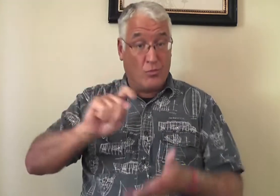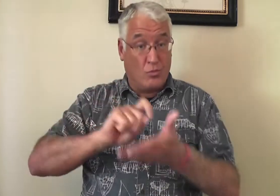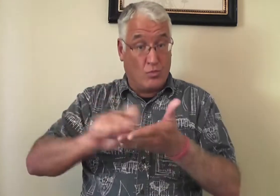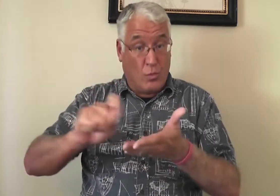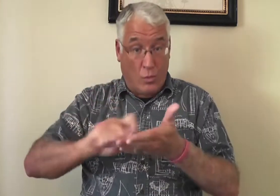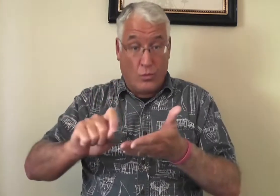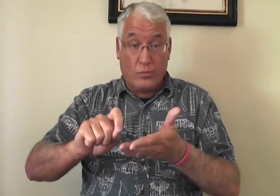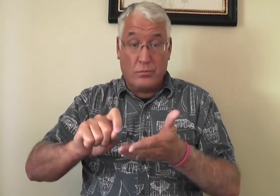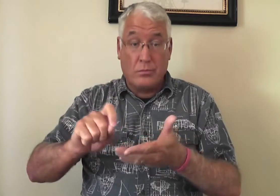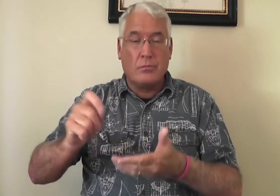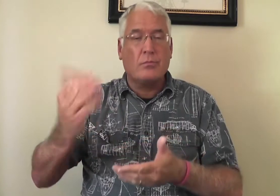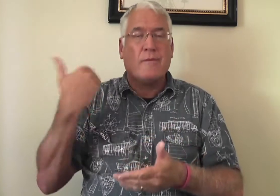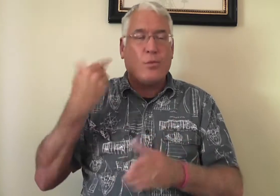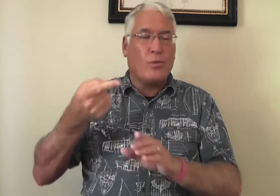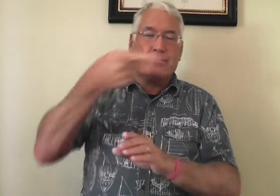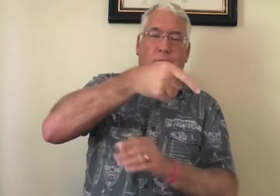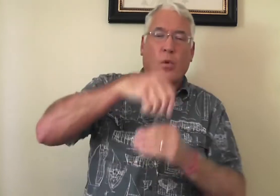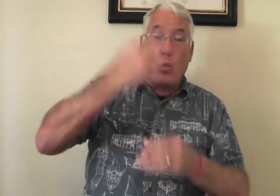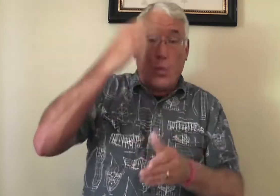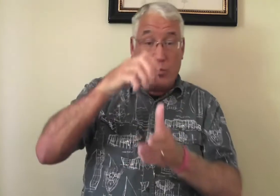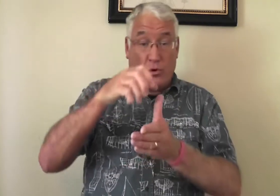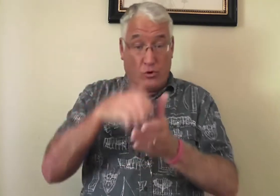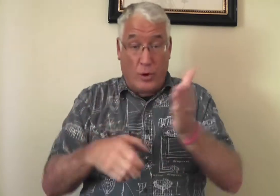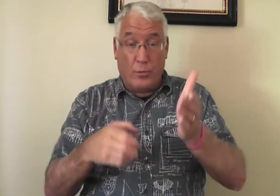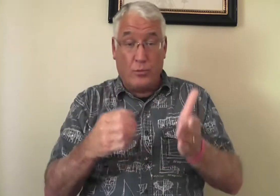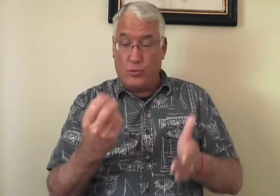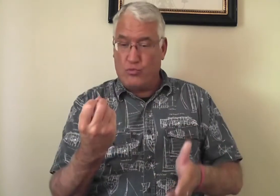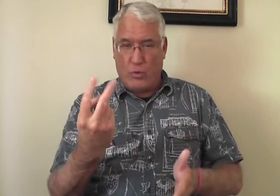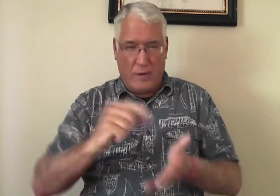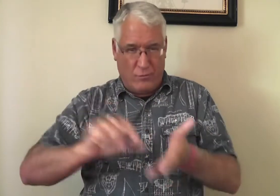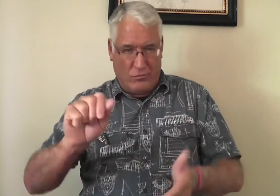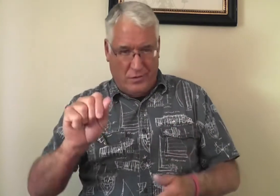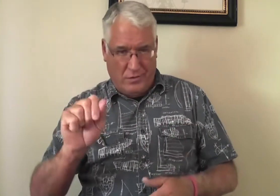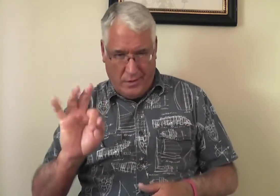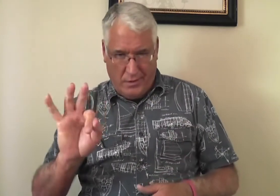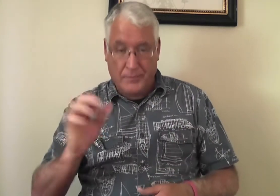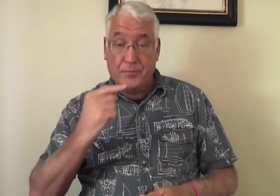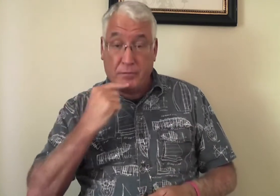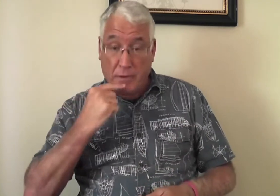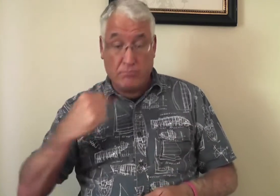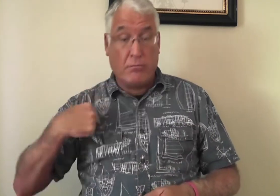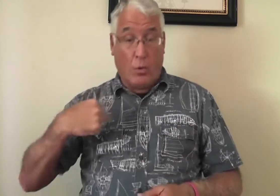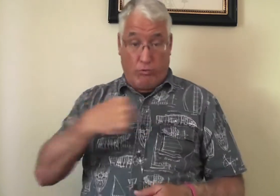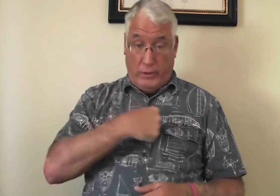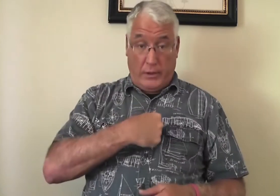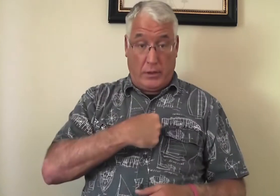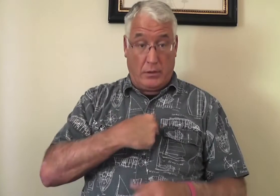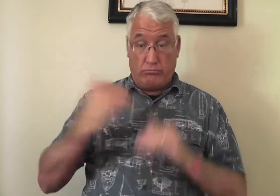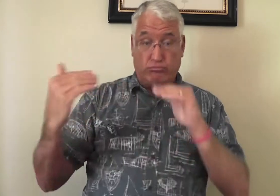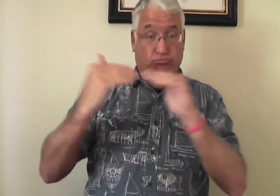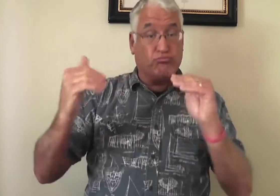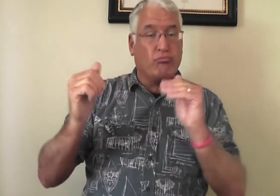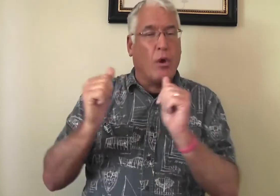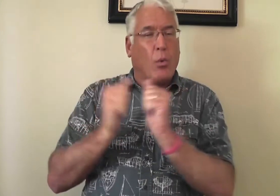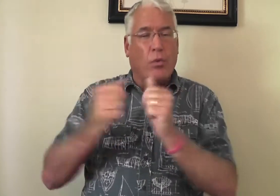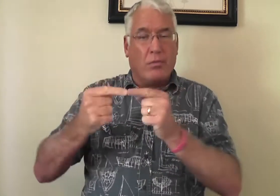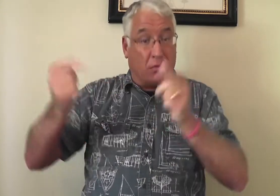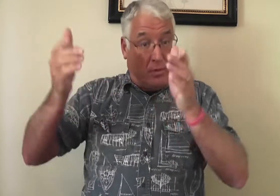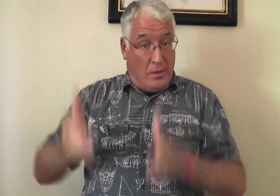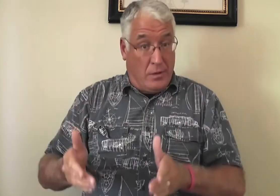reason that Paul wrote about this. And it was in chapter 12. It says that we are not